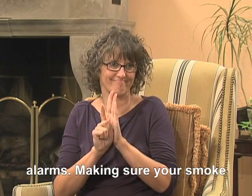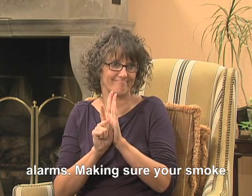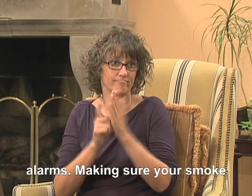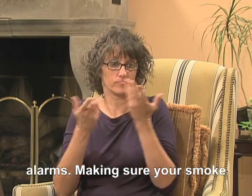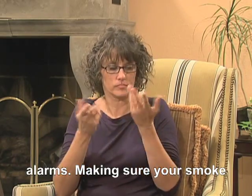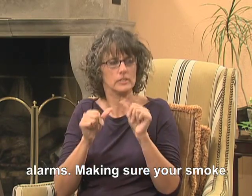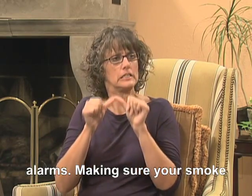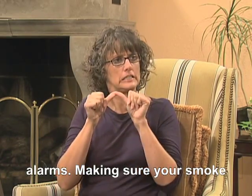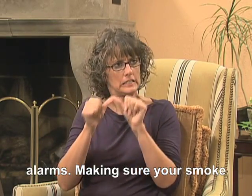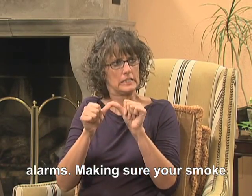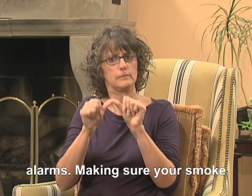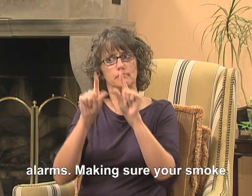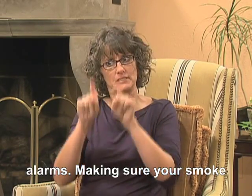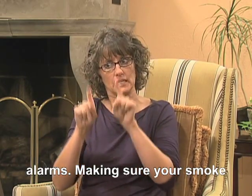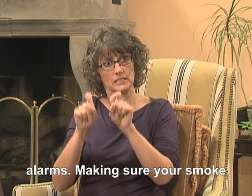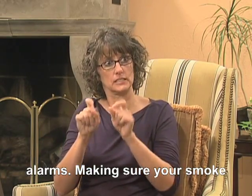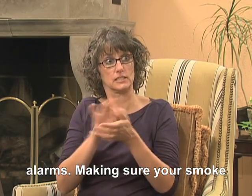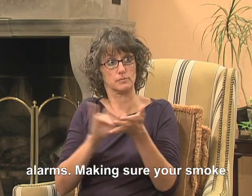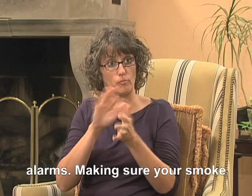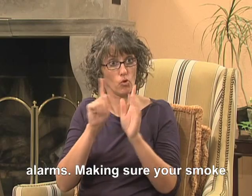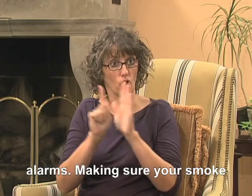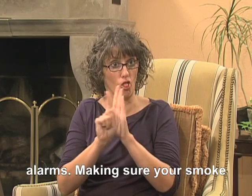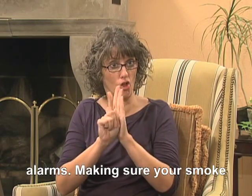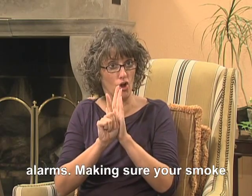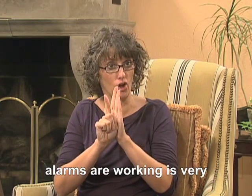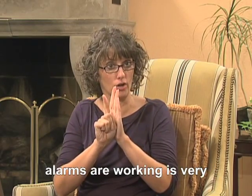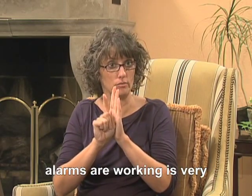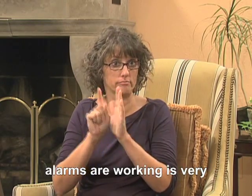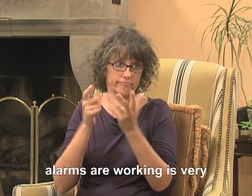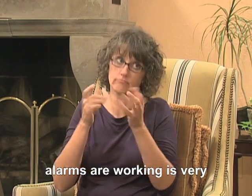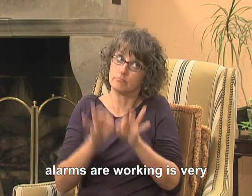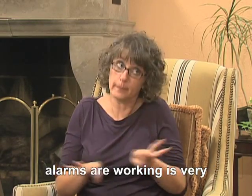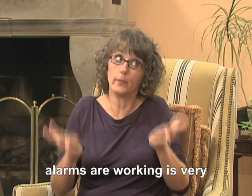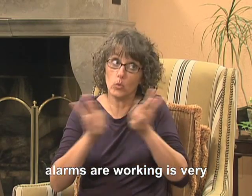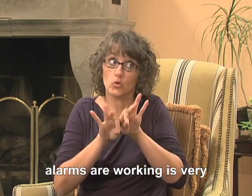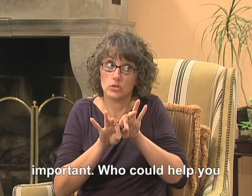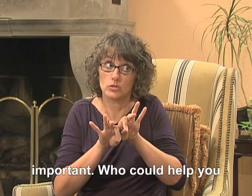Making sure that your smoke alarms are working is very important.